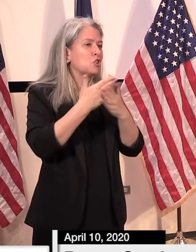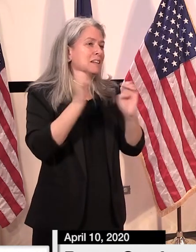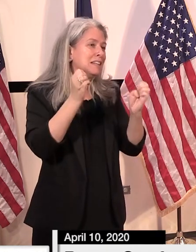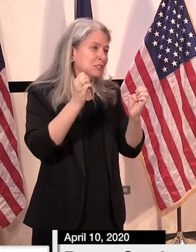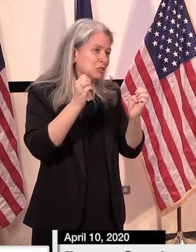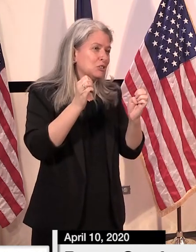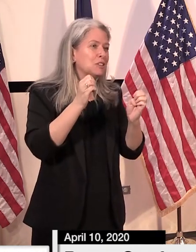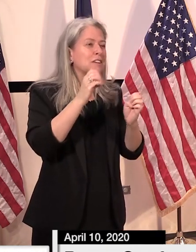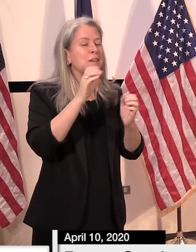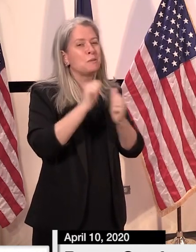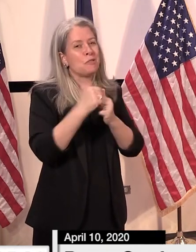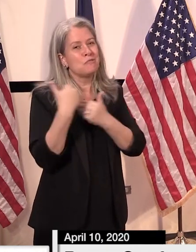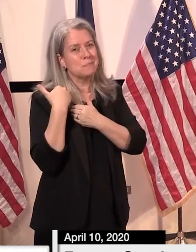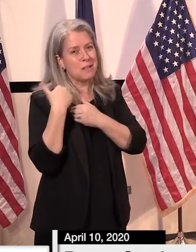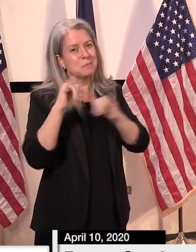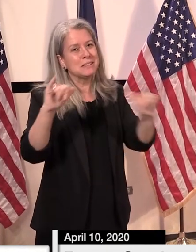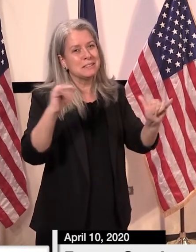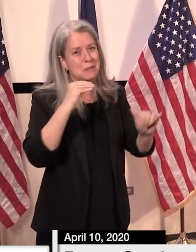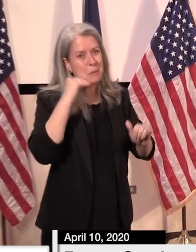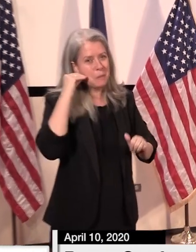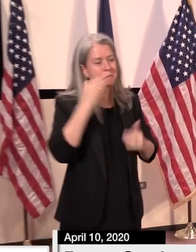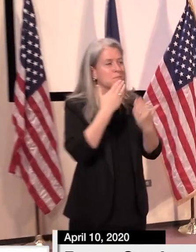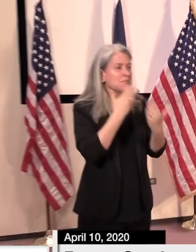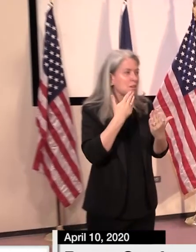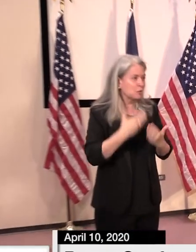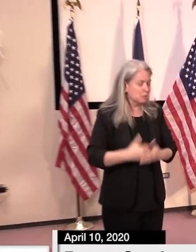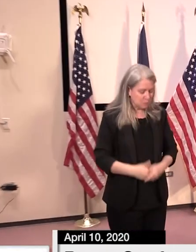but to do it in a responsible way thank you very much